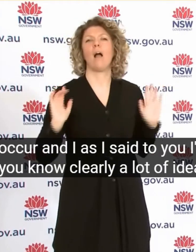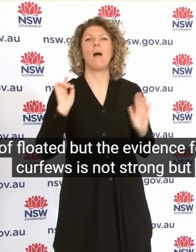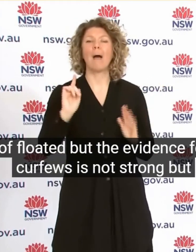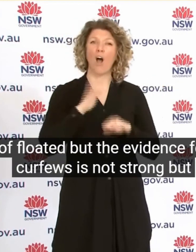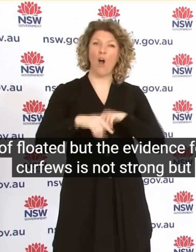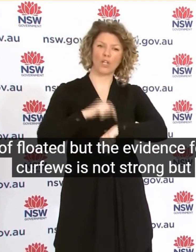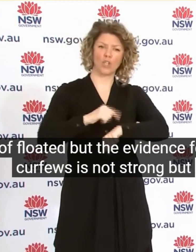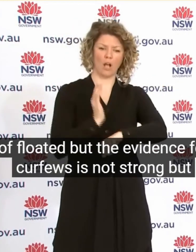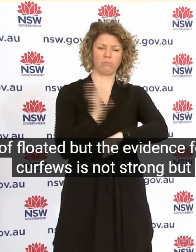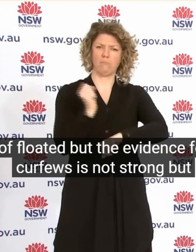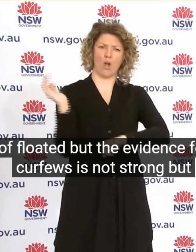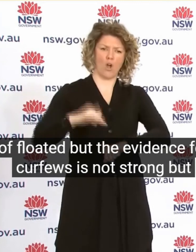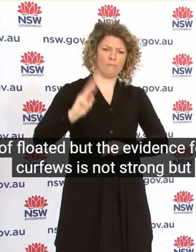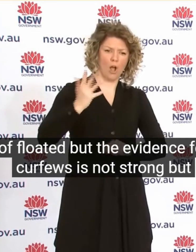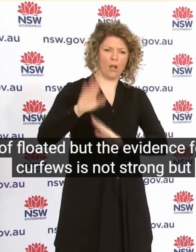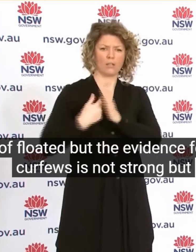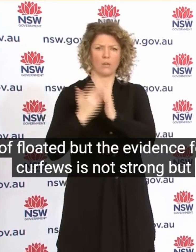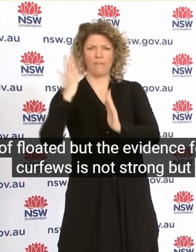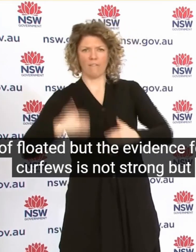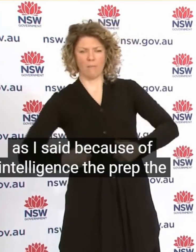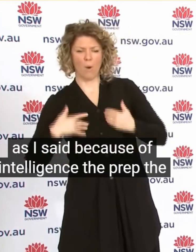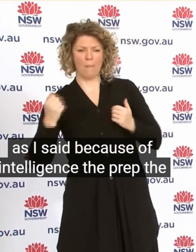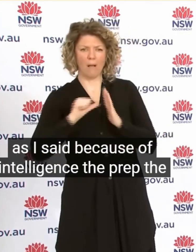But As I Said Because Of Intelligence The